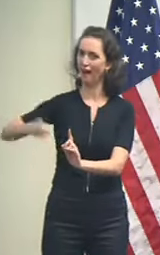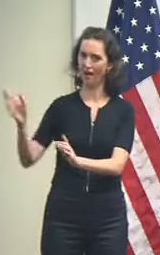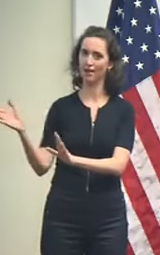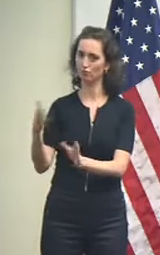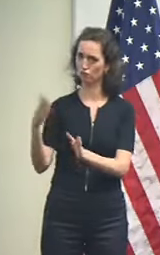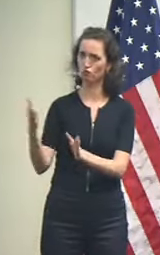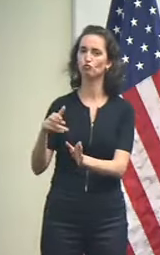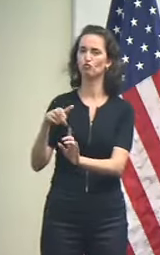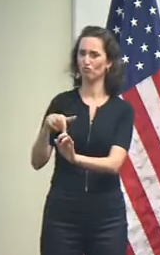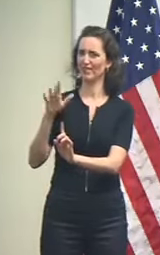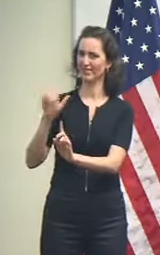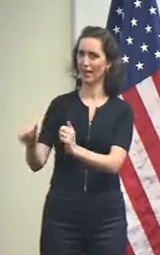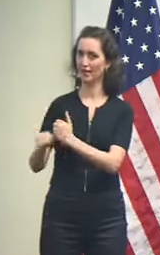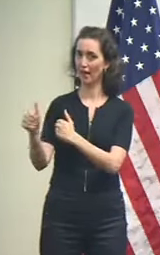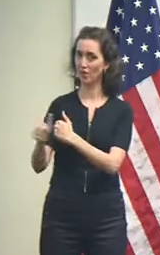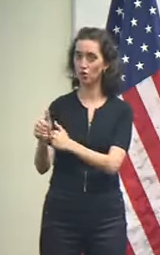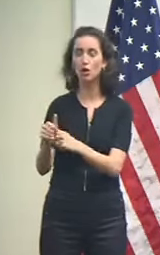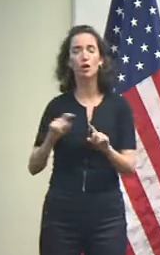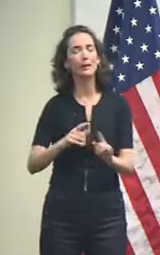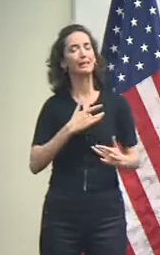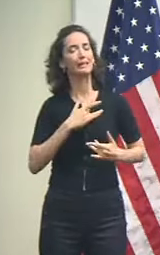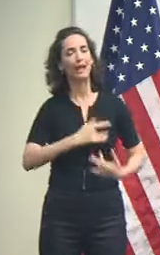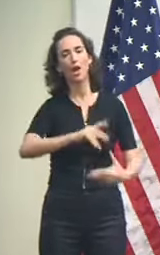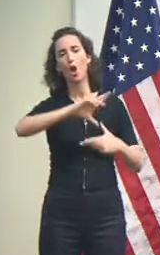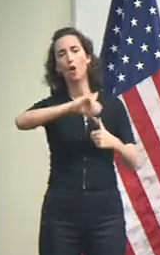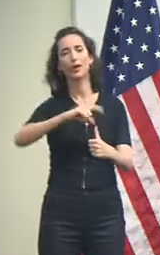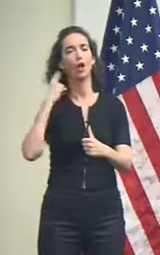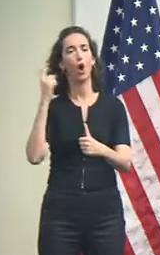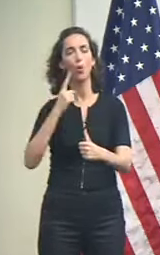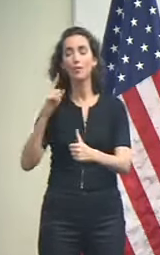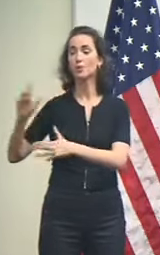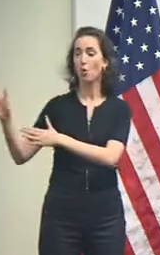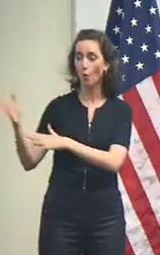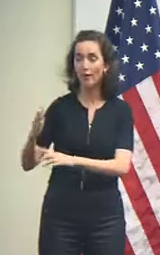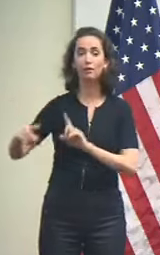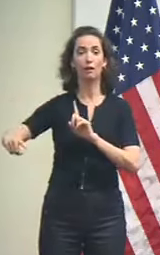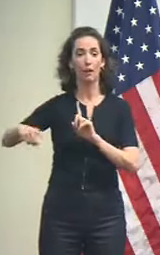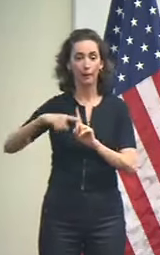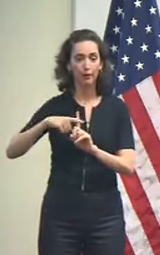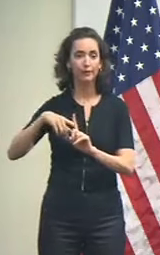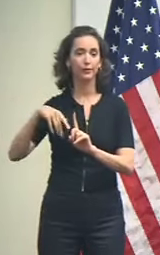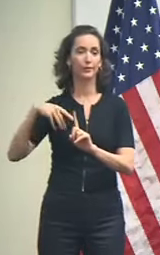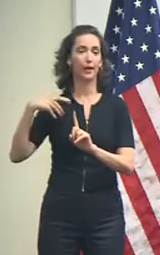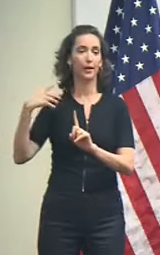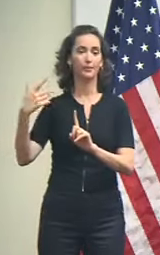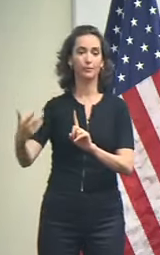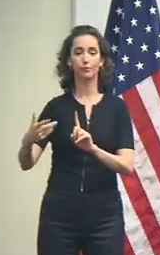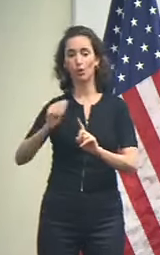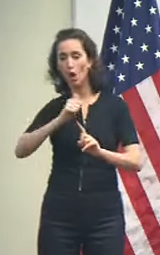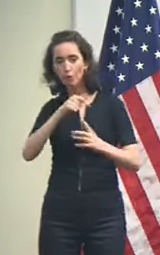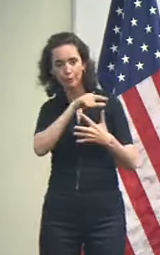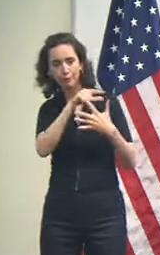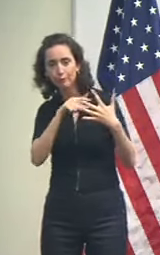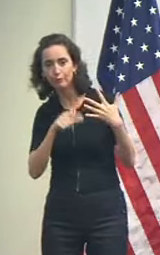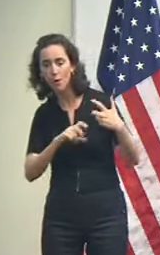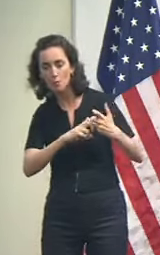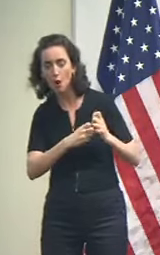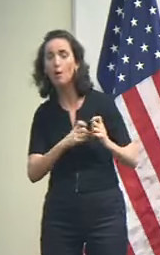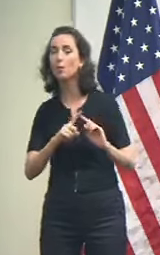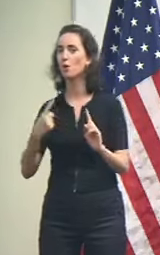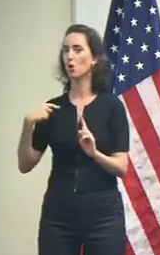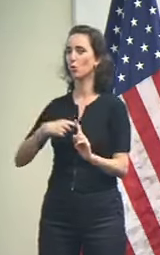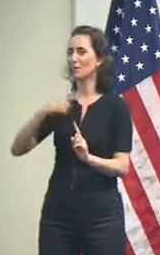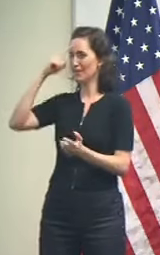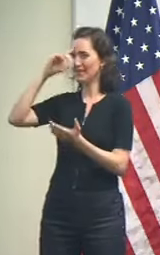impacts that we always see from hurricanes will also be experienced, but we do believe this is going to be primarily a